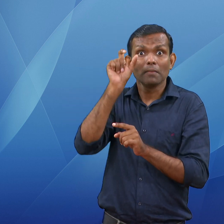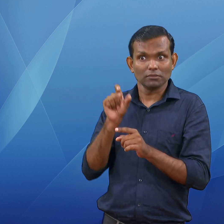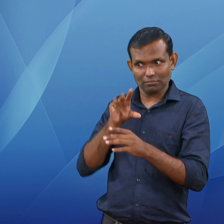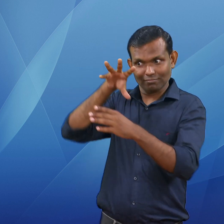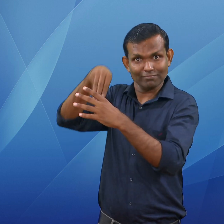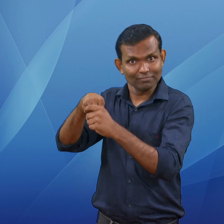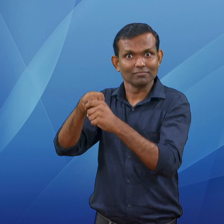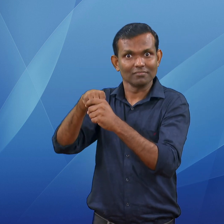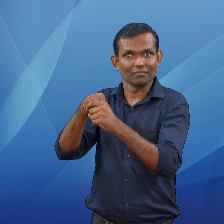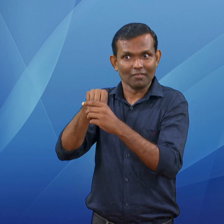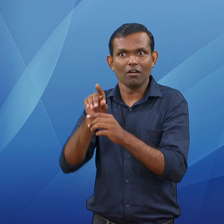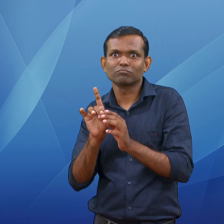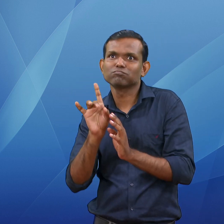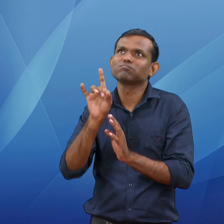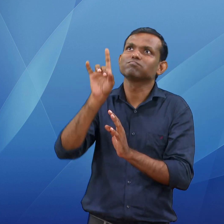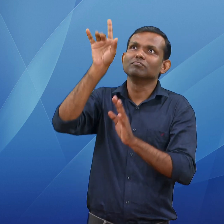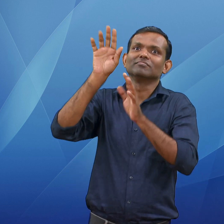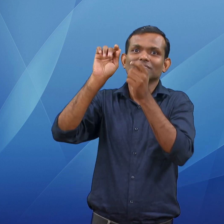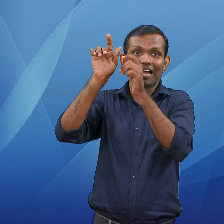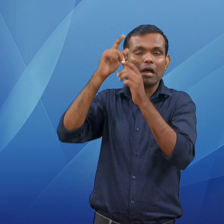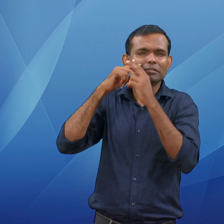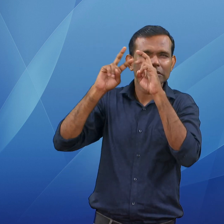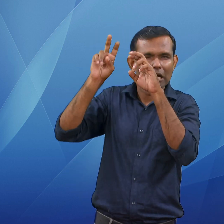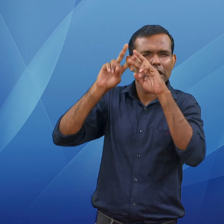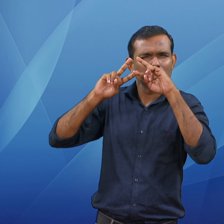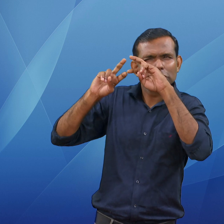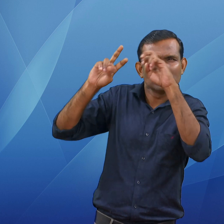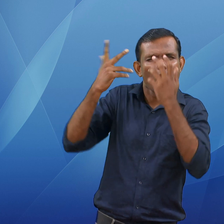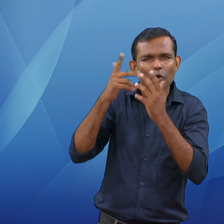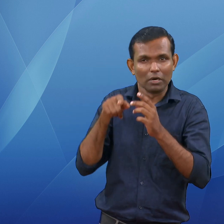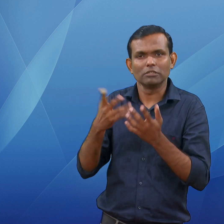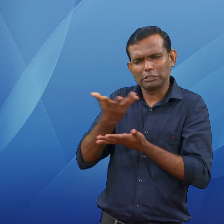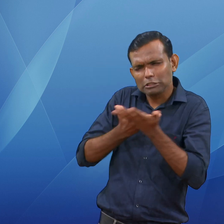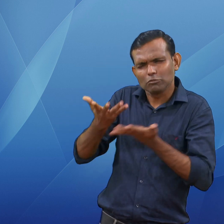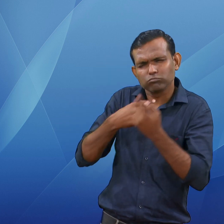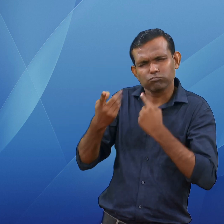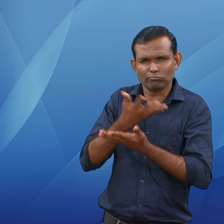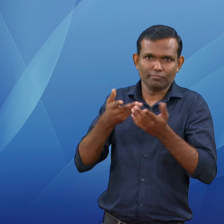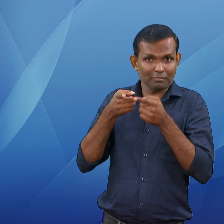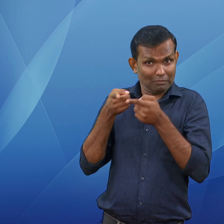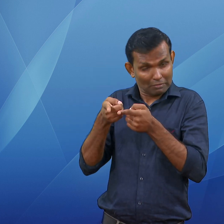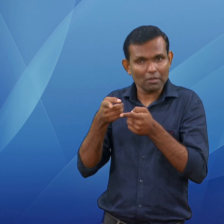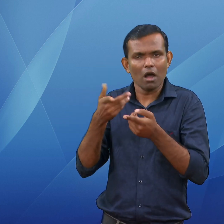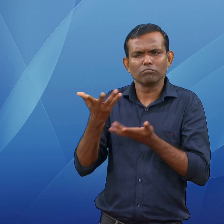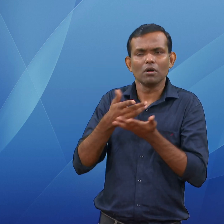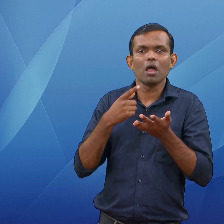also visit facilities in Bengaluru where the NISA spacecraft joint Earth-observing mission between NASA and ISRO